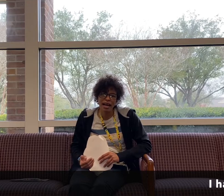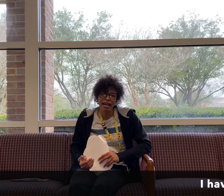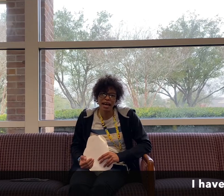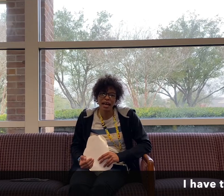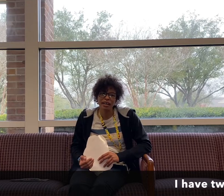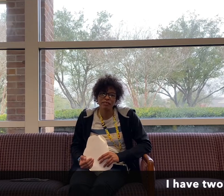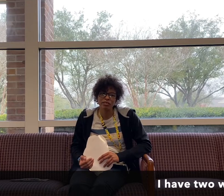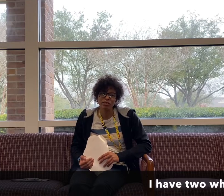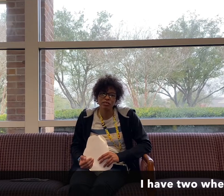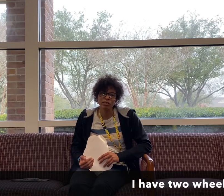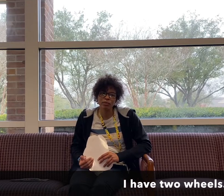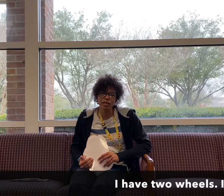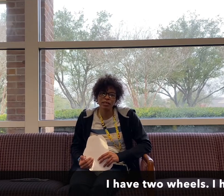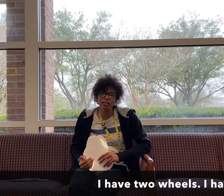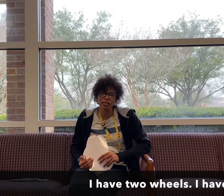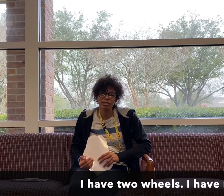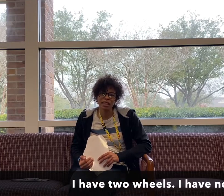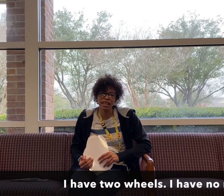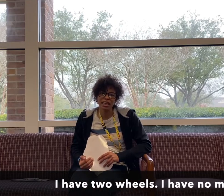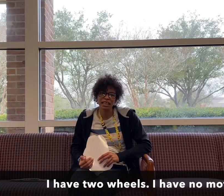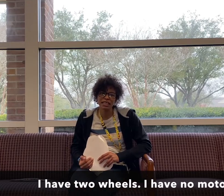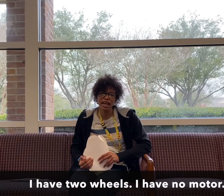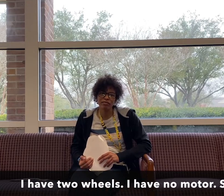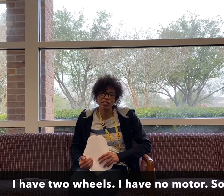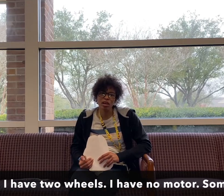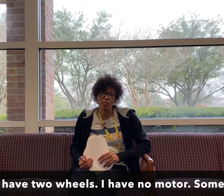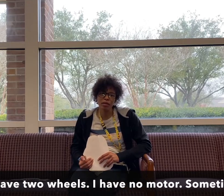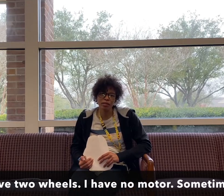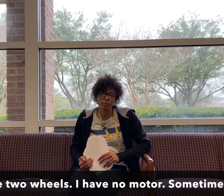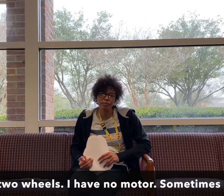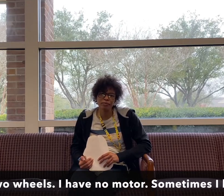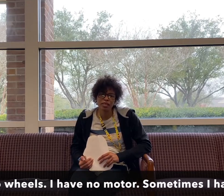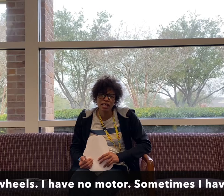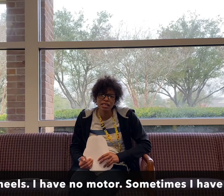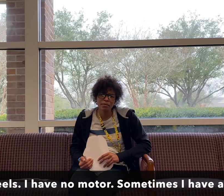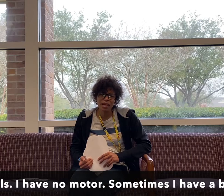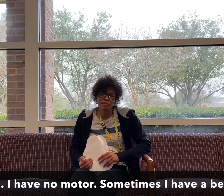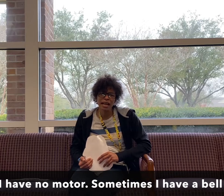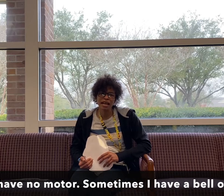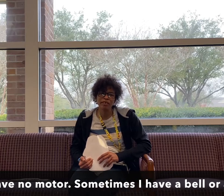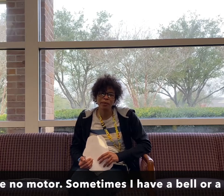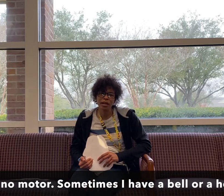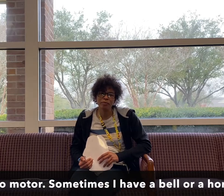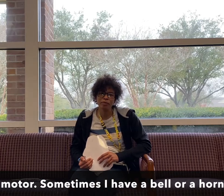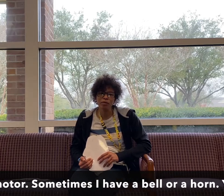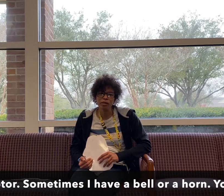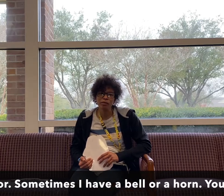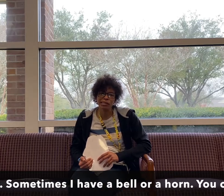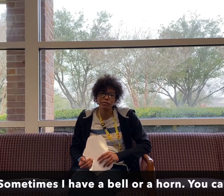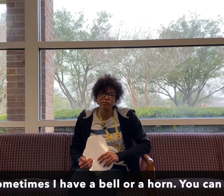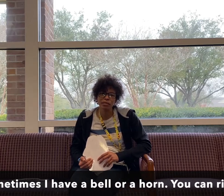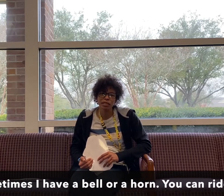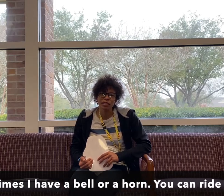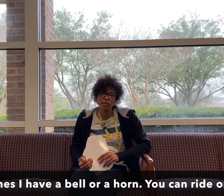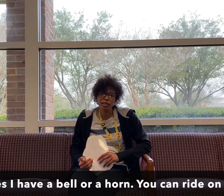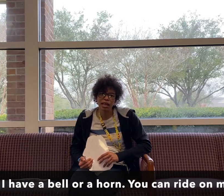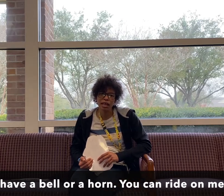have two wheels and I have no motor. Sometimes I have a bell or a horn. You can